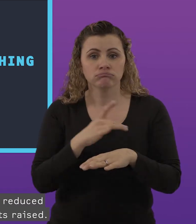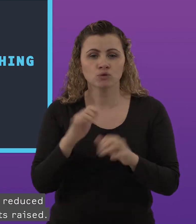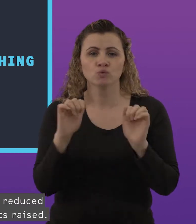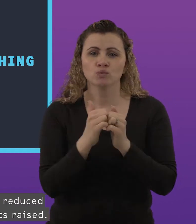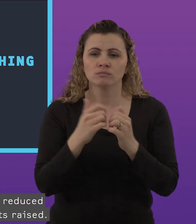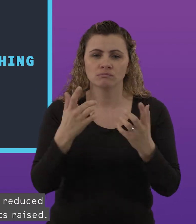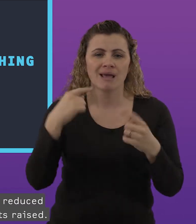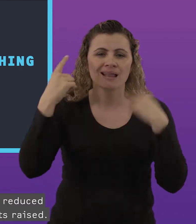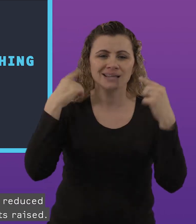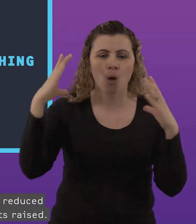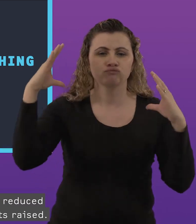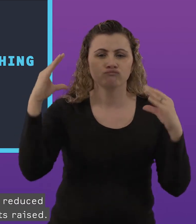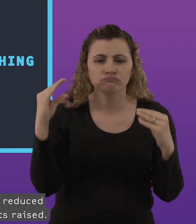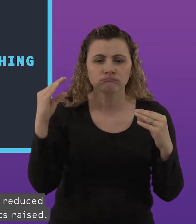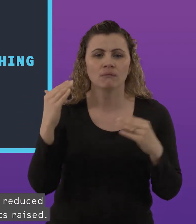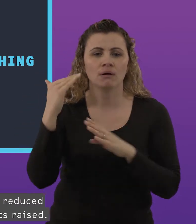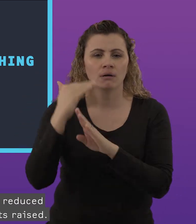volume with the house lights raised.